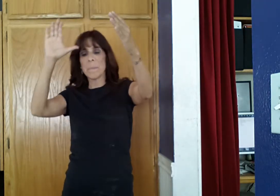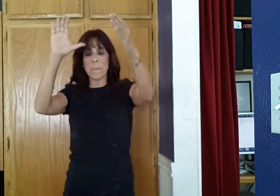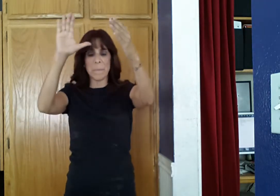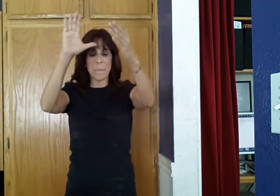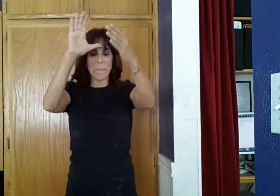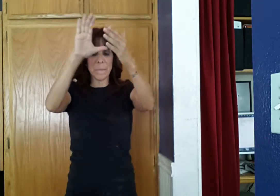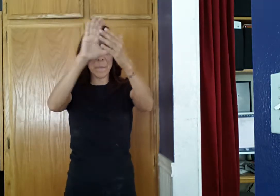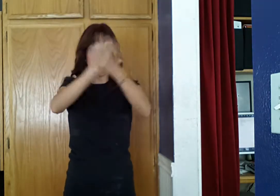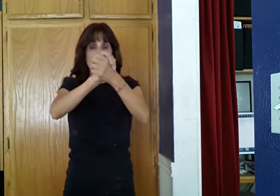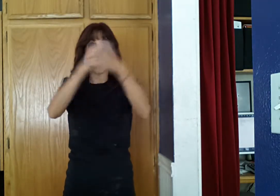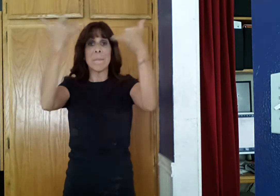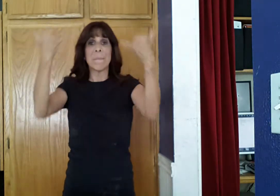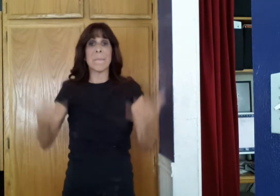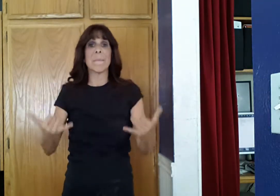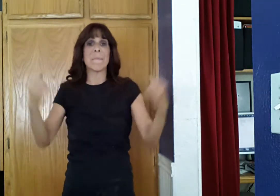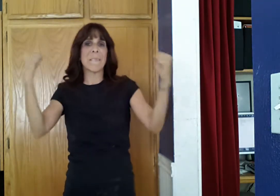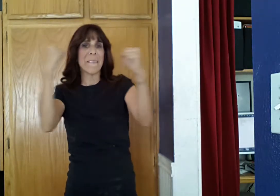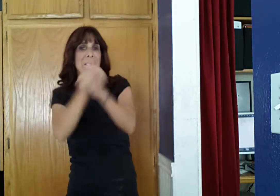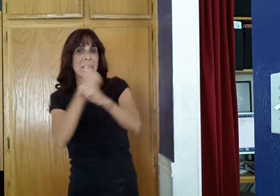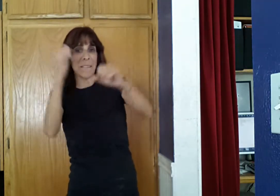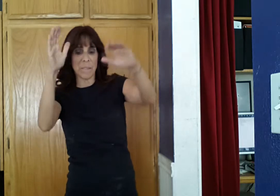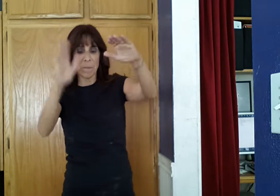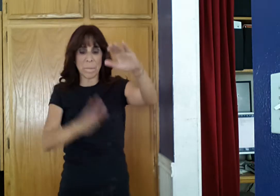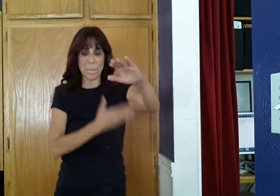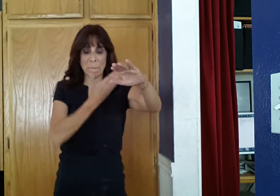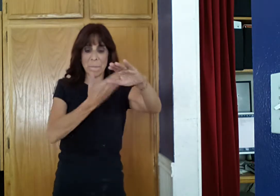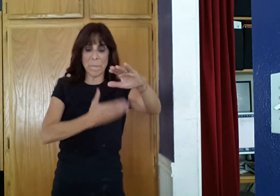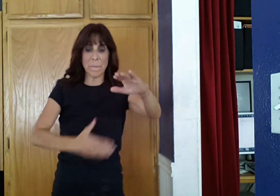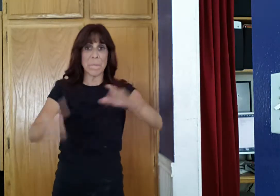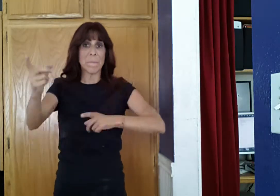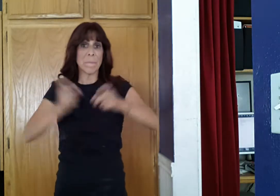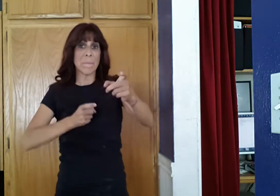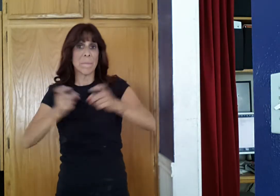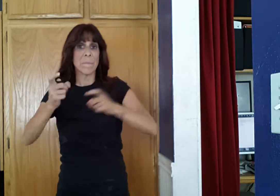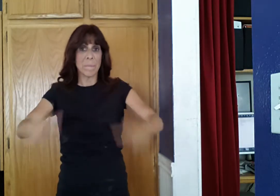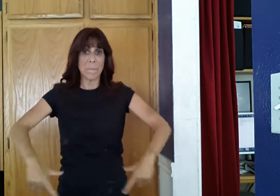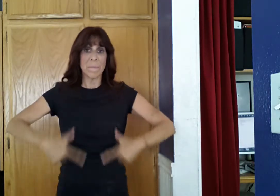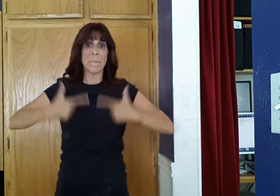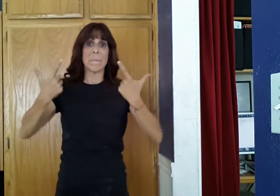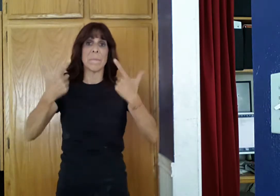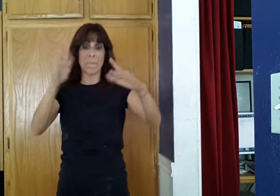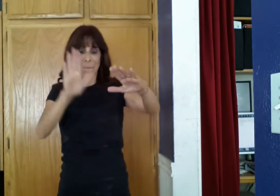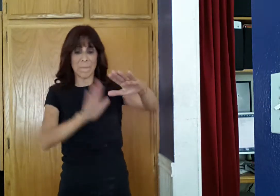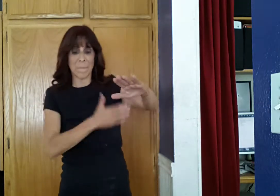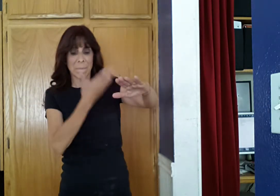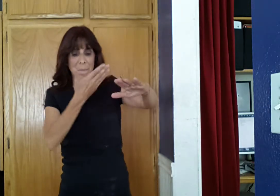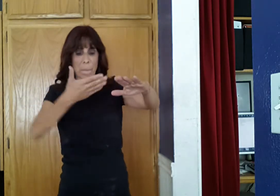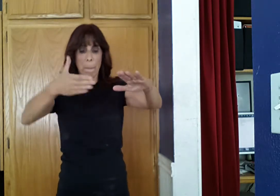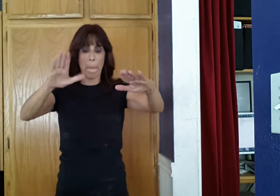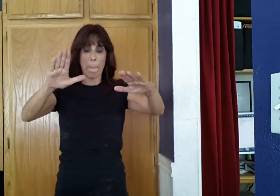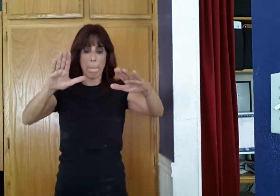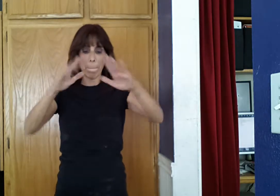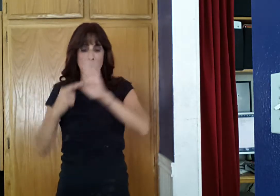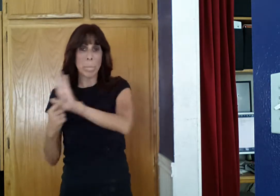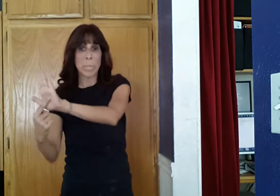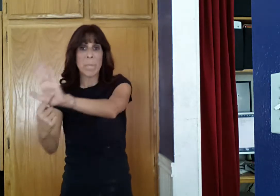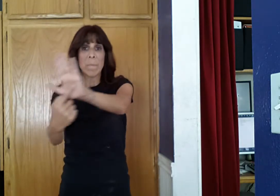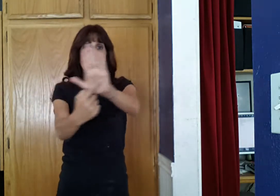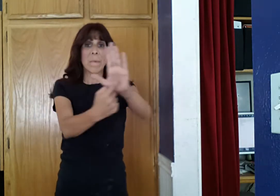This is my fight song. Take back my life song. Prove them all